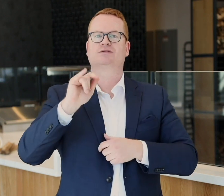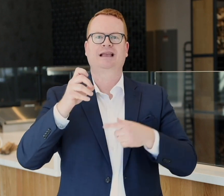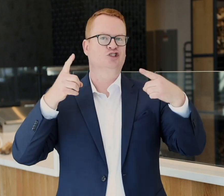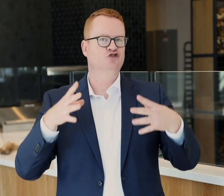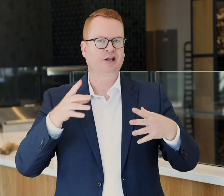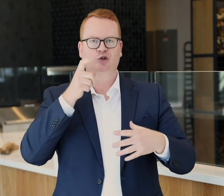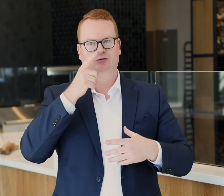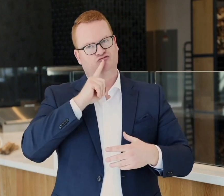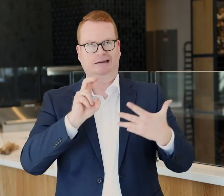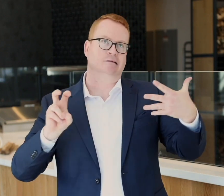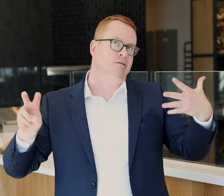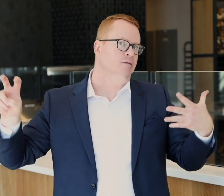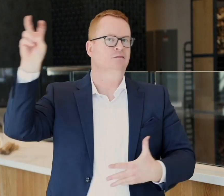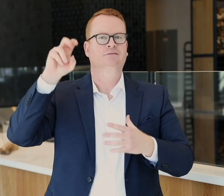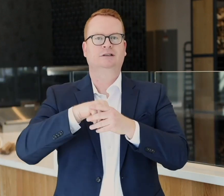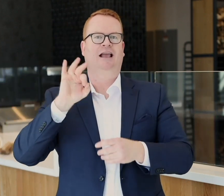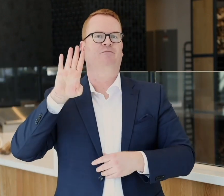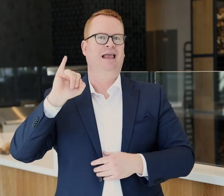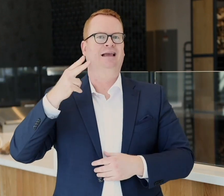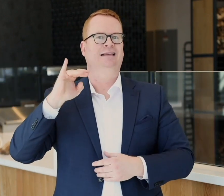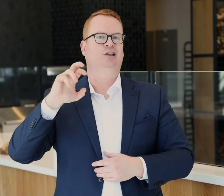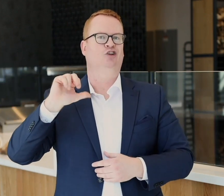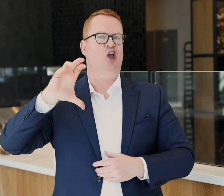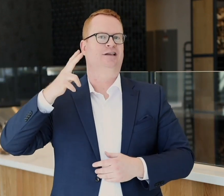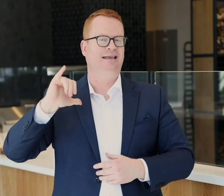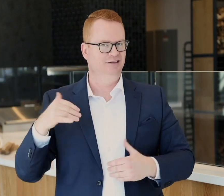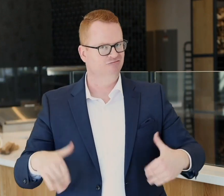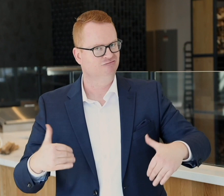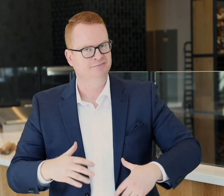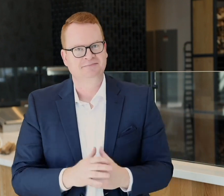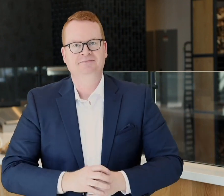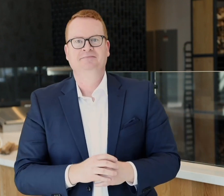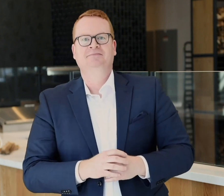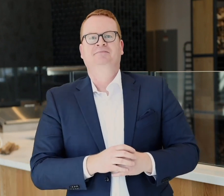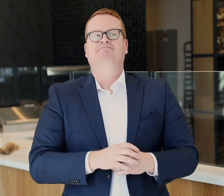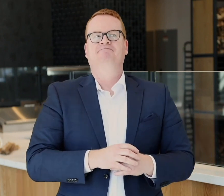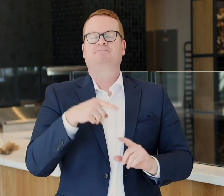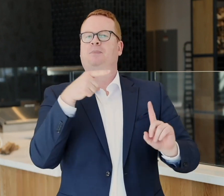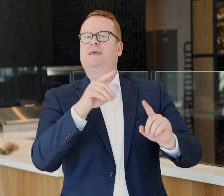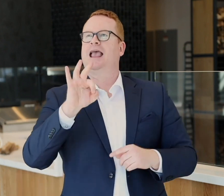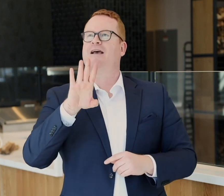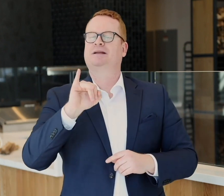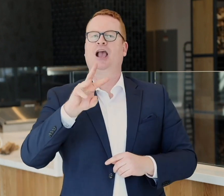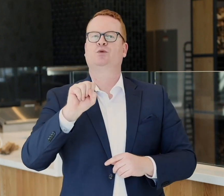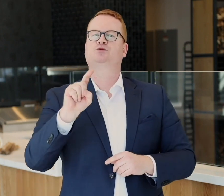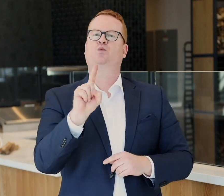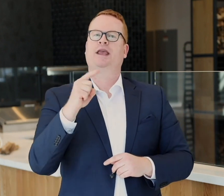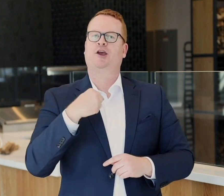director who were really way up there in the FBI hierarchy. The FBI was